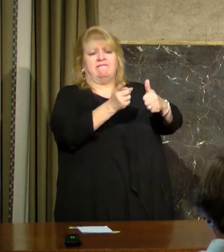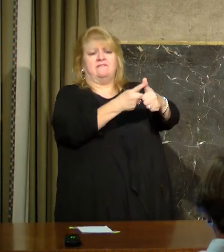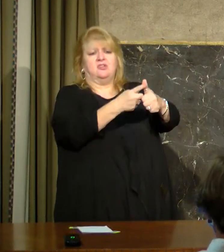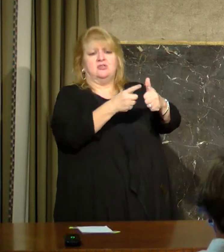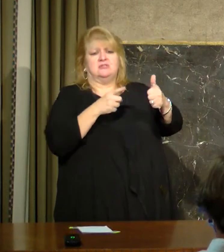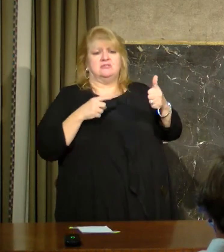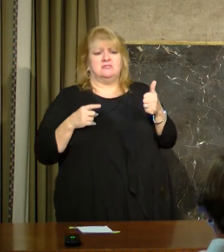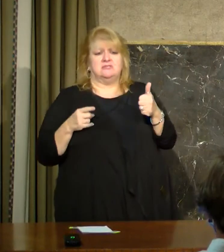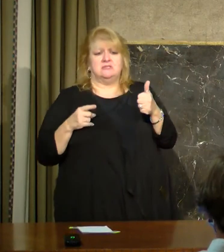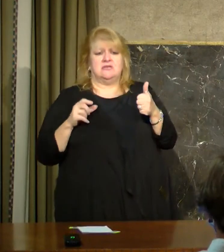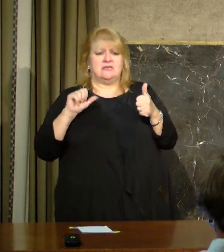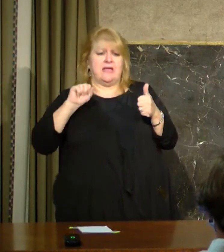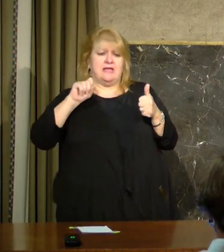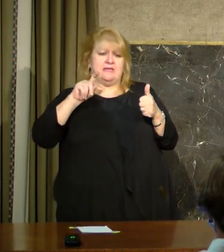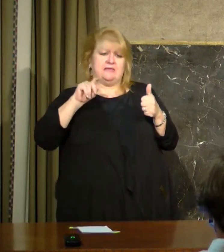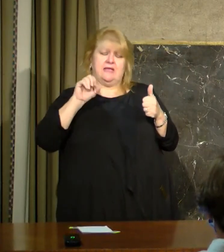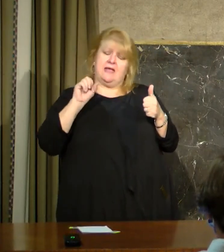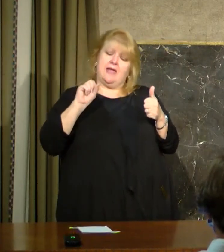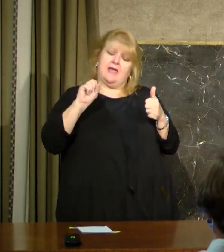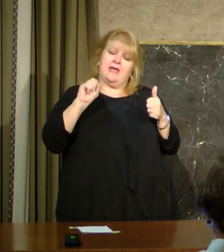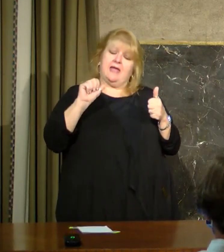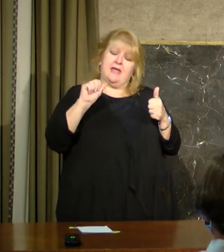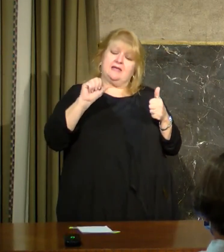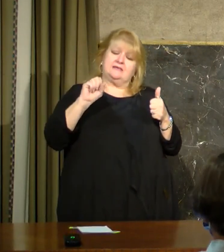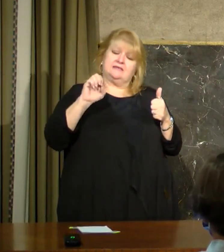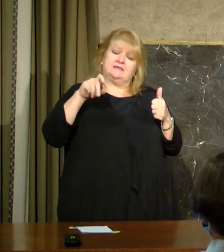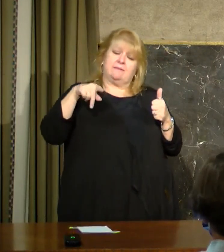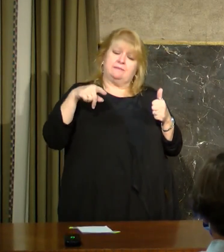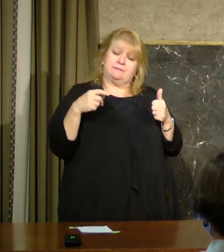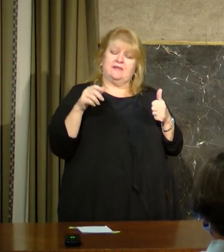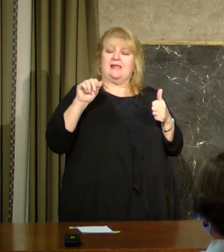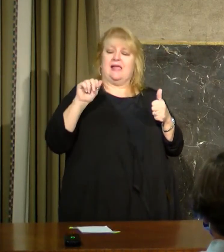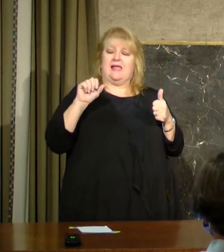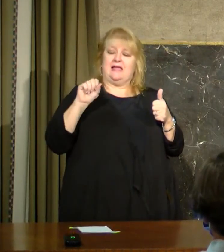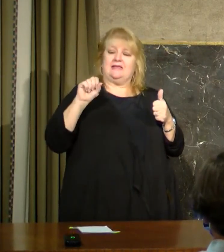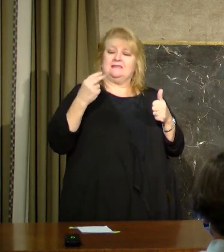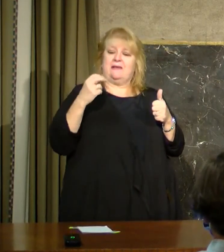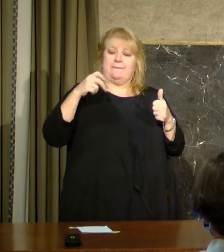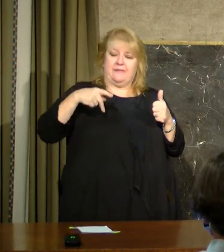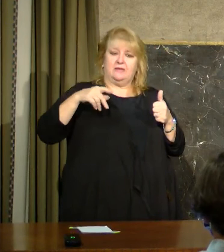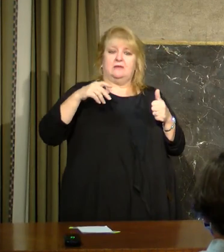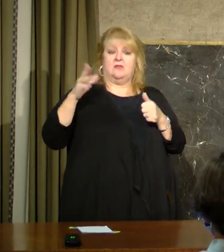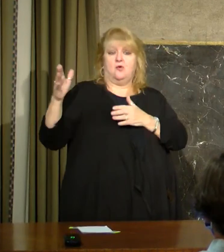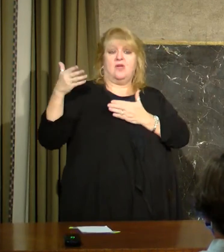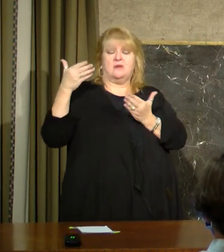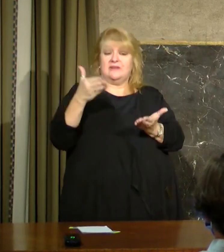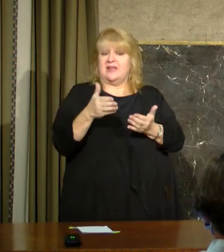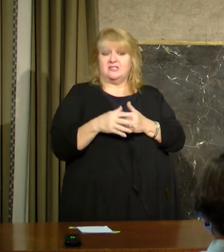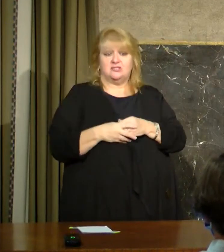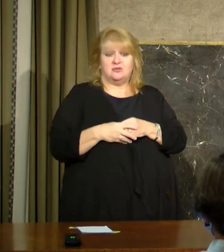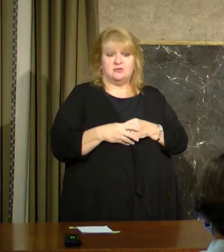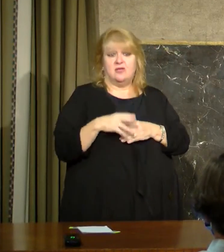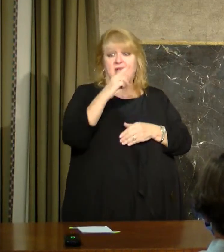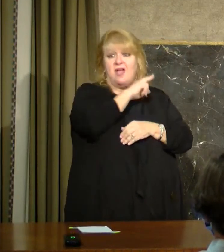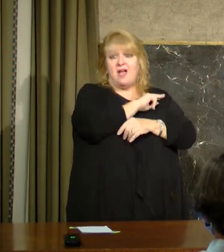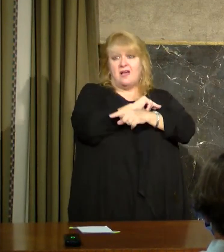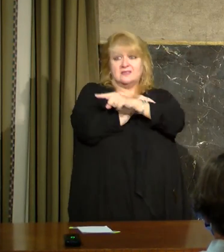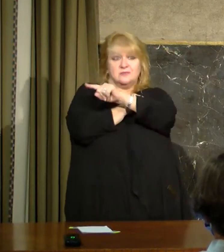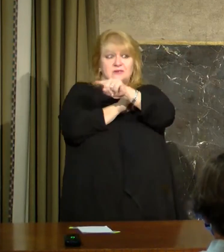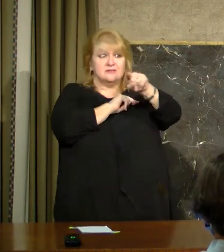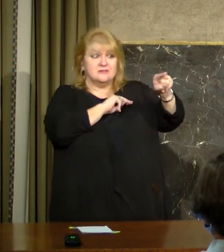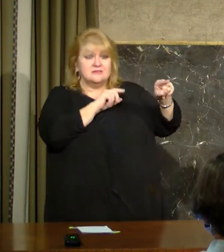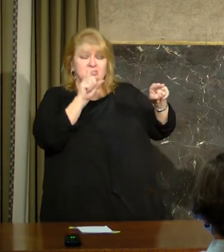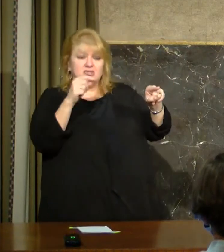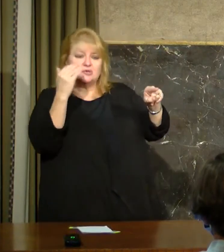And I will tell you that it is impossible for the people at the hospitals to know how many of their workers are going to